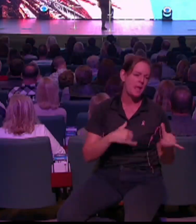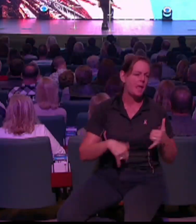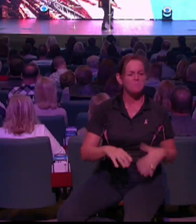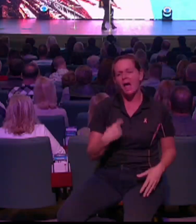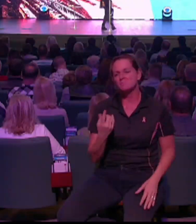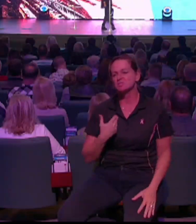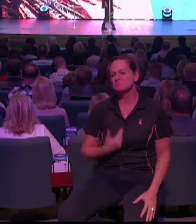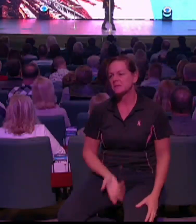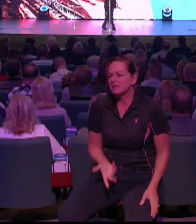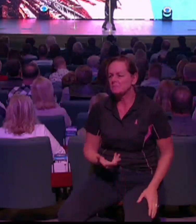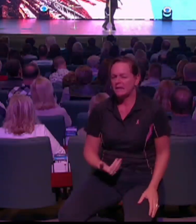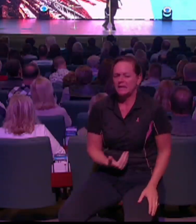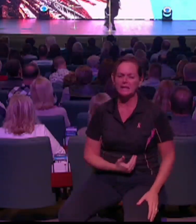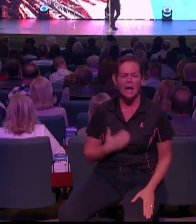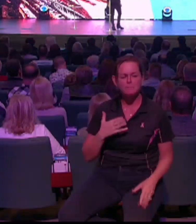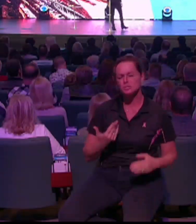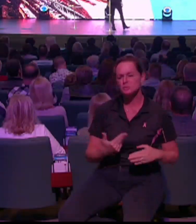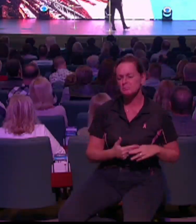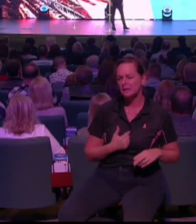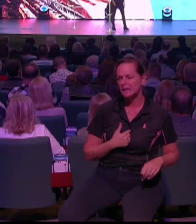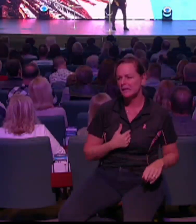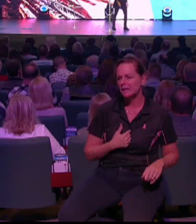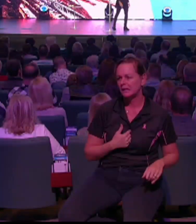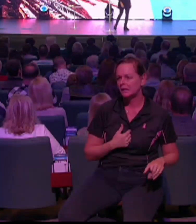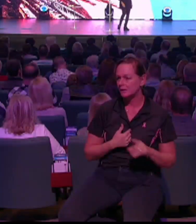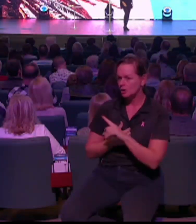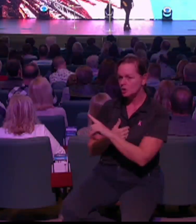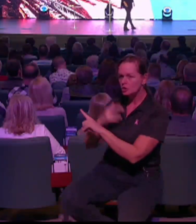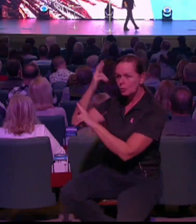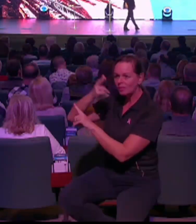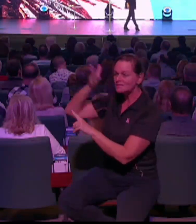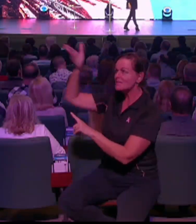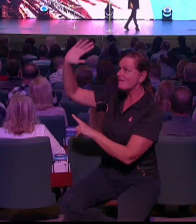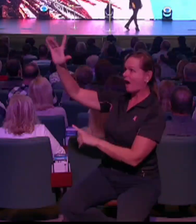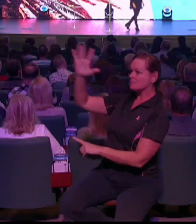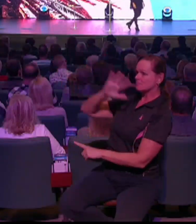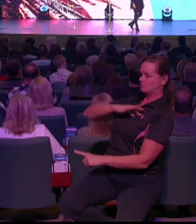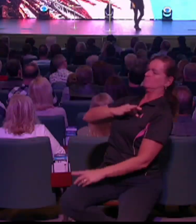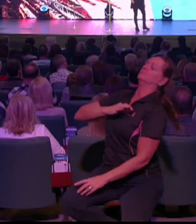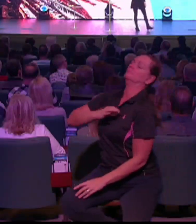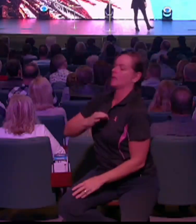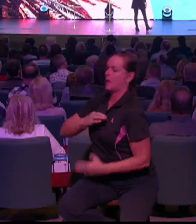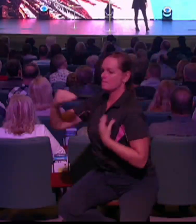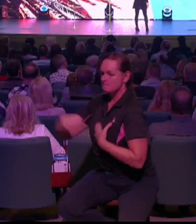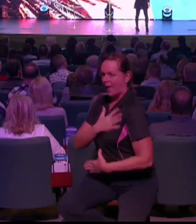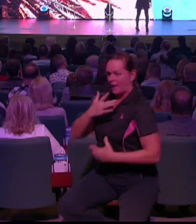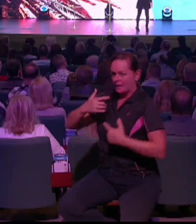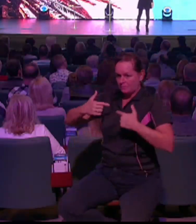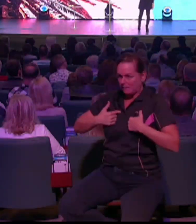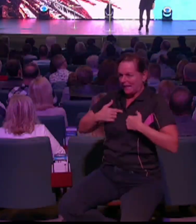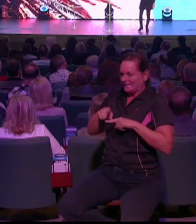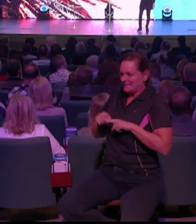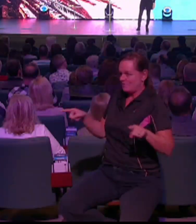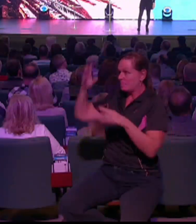on to say, You're Peter, a rock. Who had he been before? Simon. Simon means read like. What does that mean?